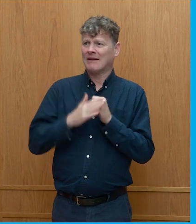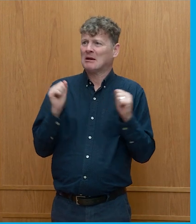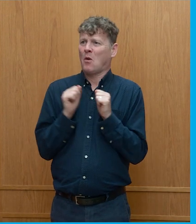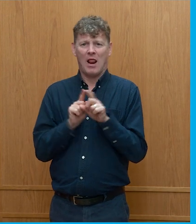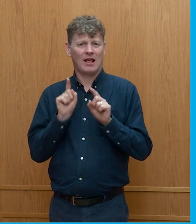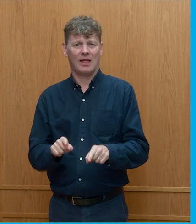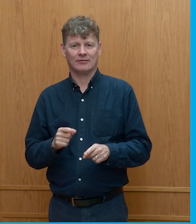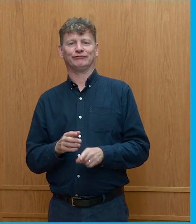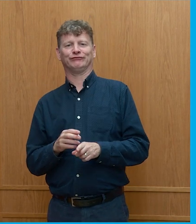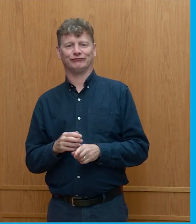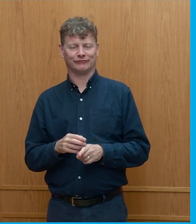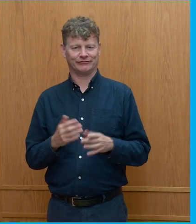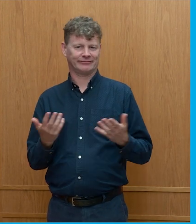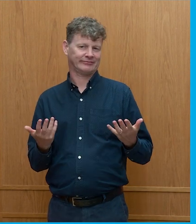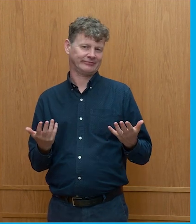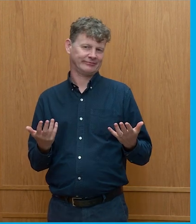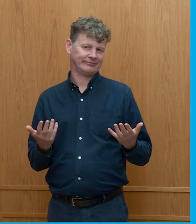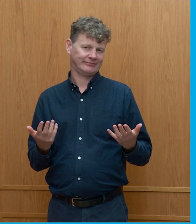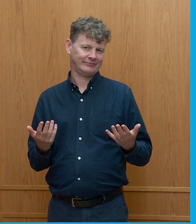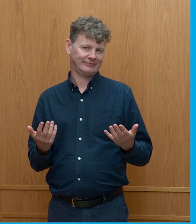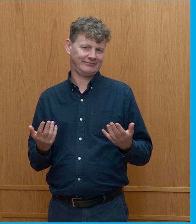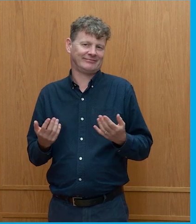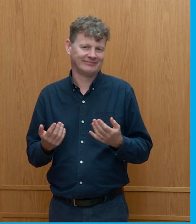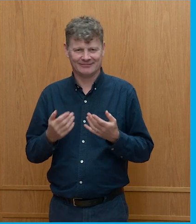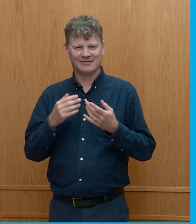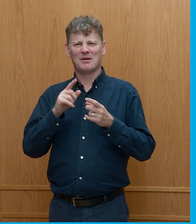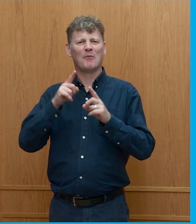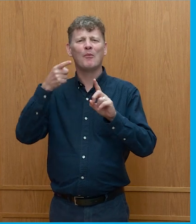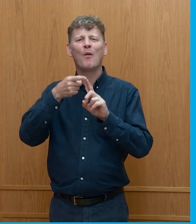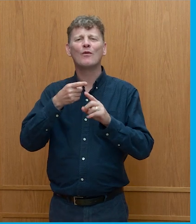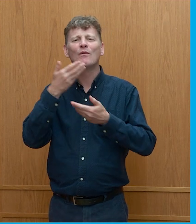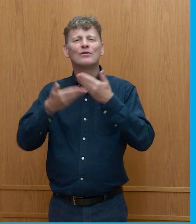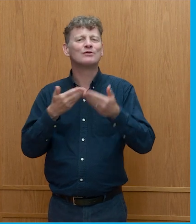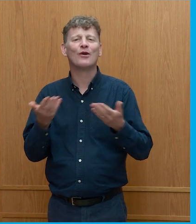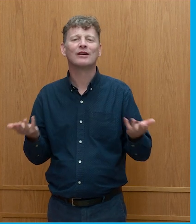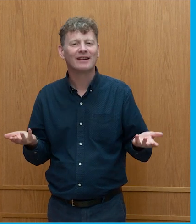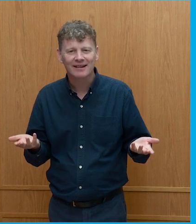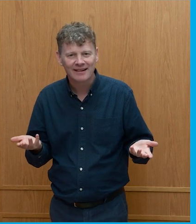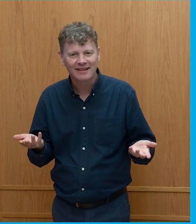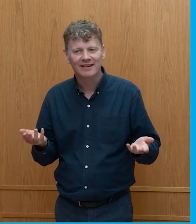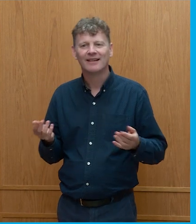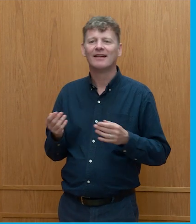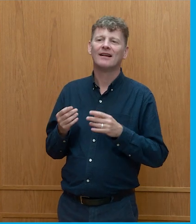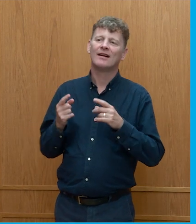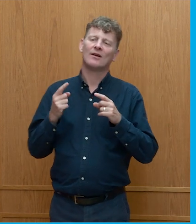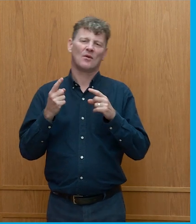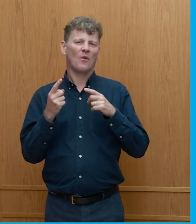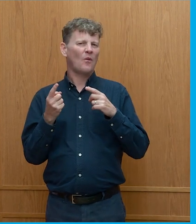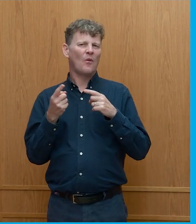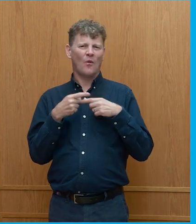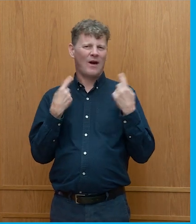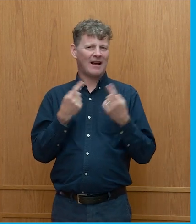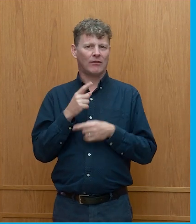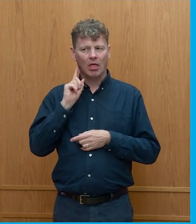And the point about that, actually, I suppose, if there is one, is only that we have neglected simple